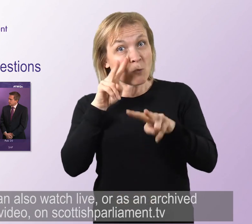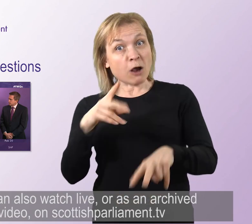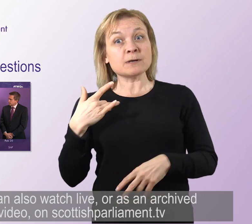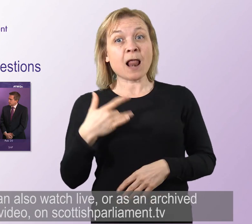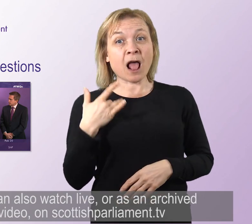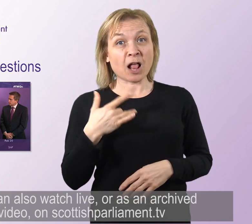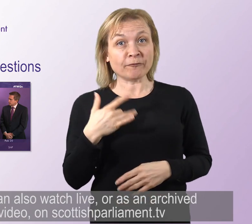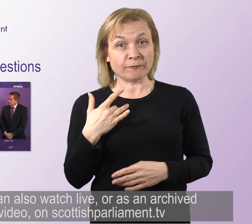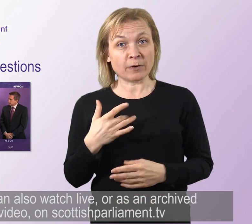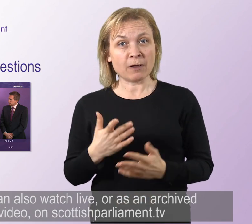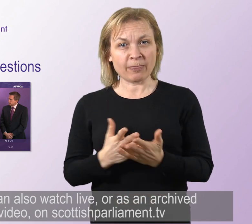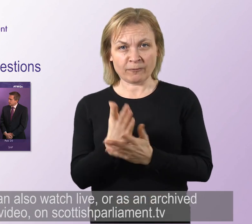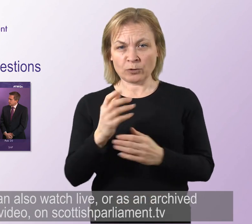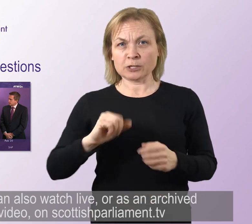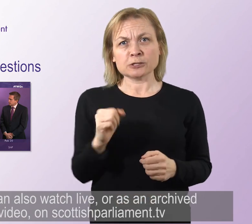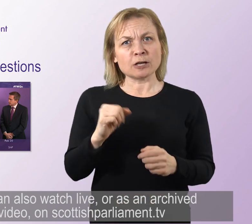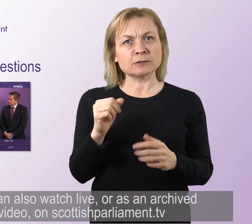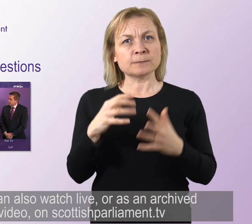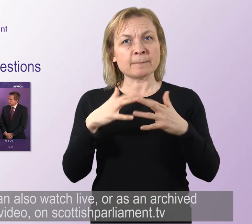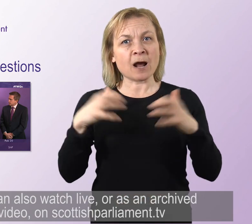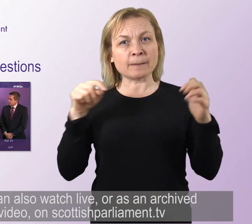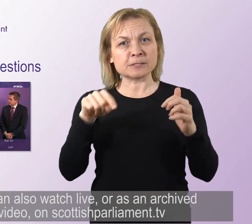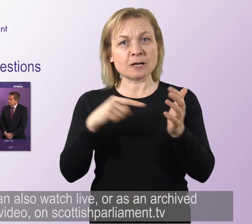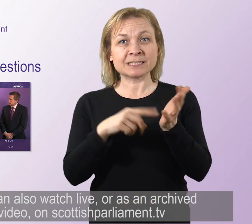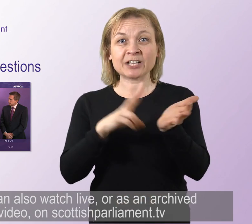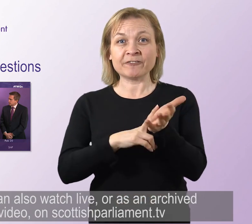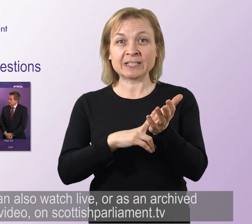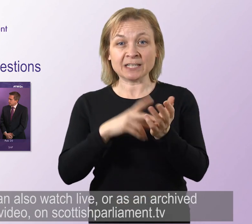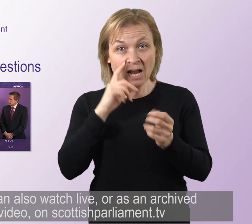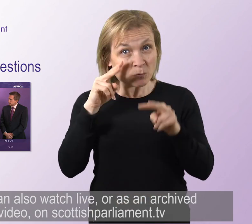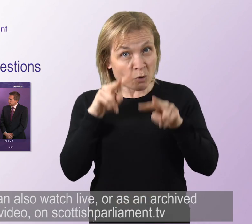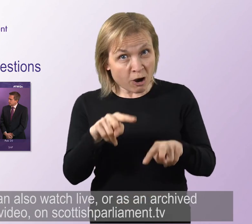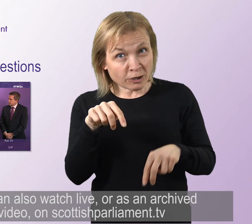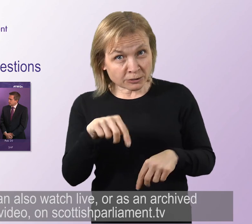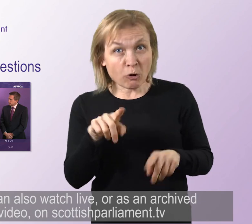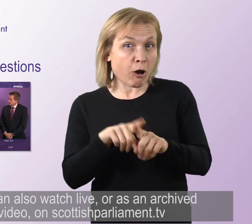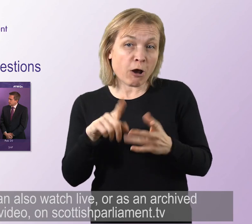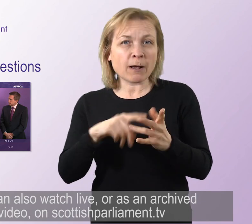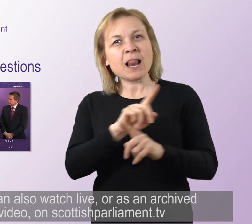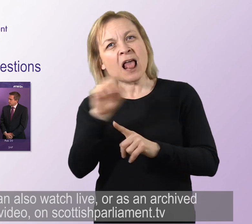live or as an archived video on scottishparliament.tv